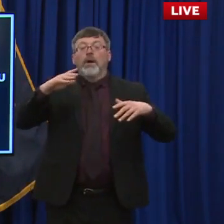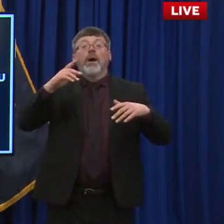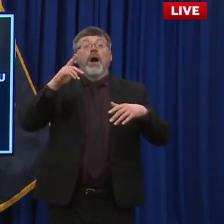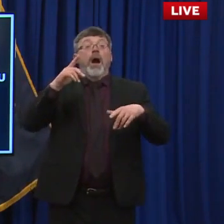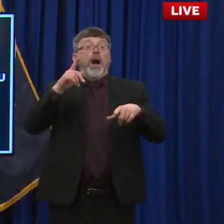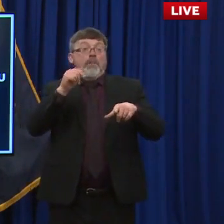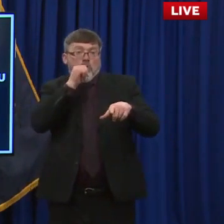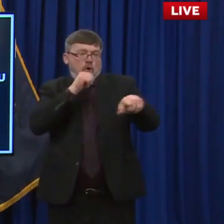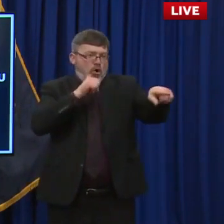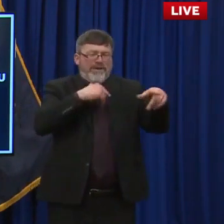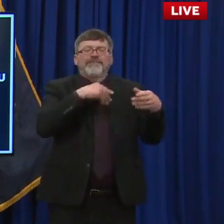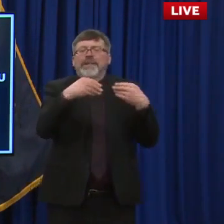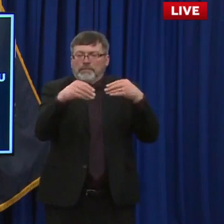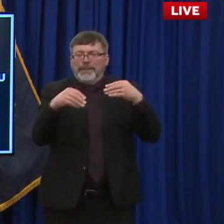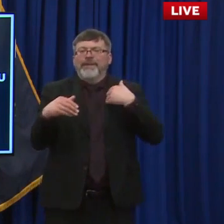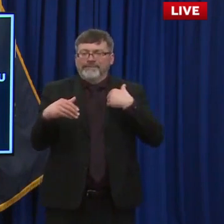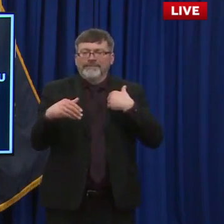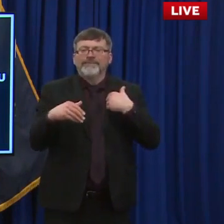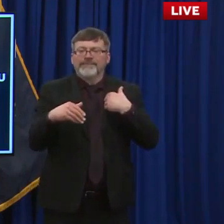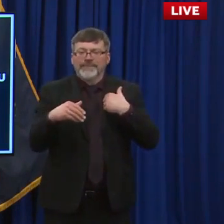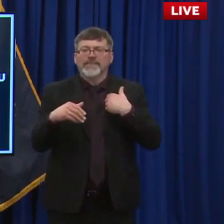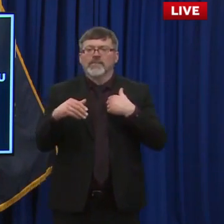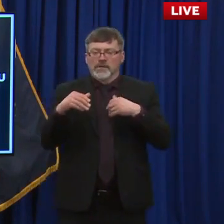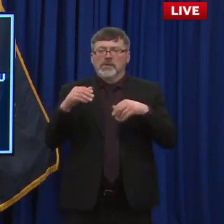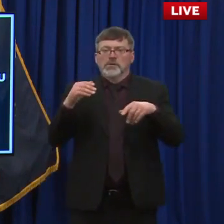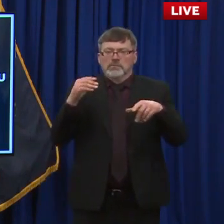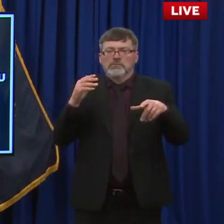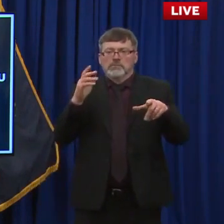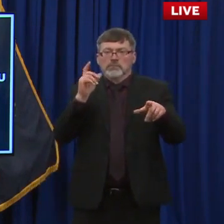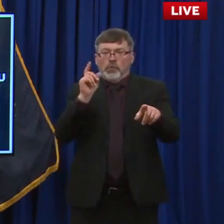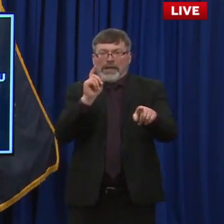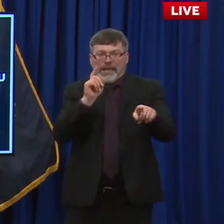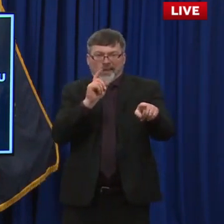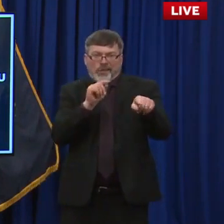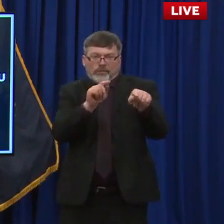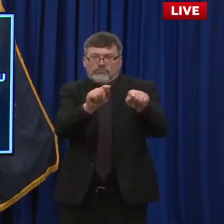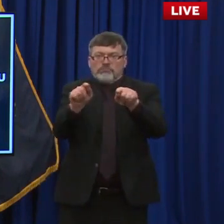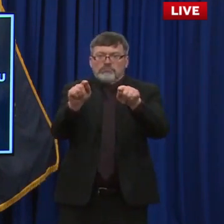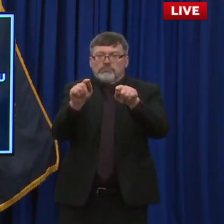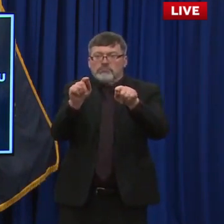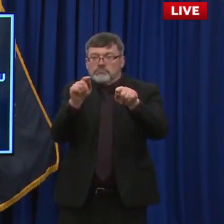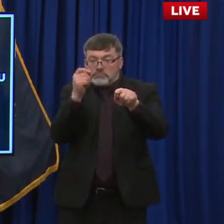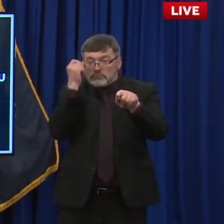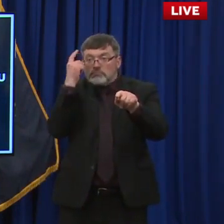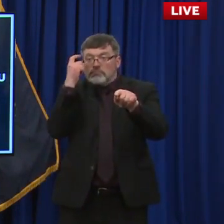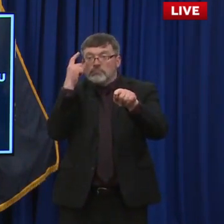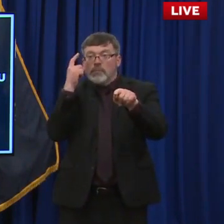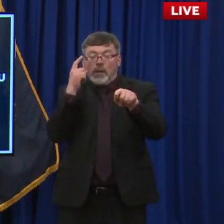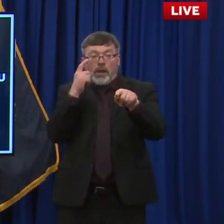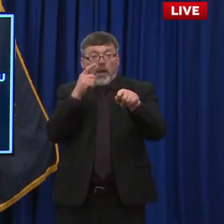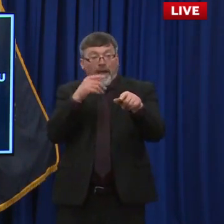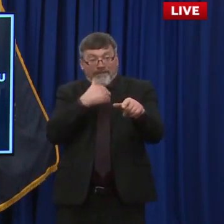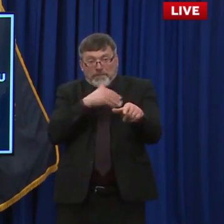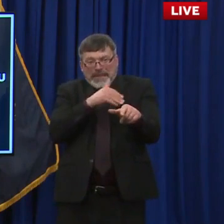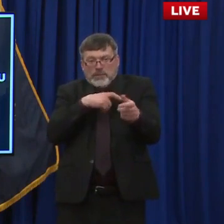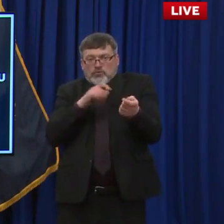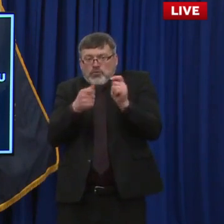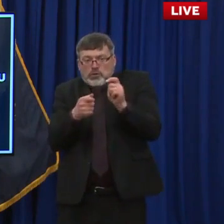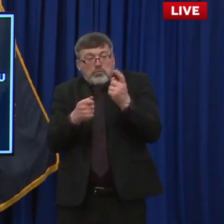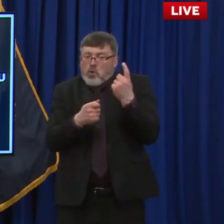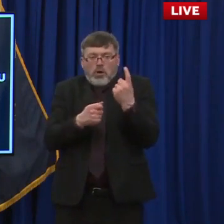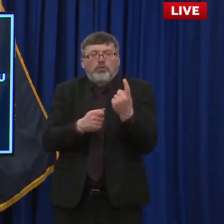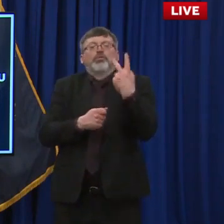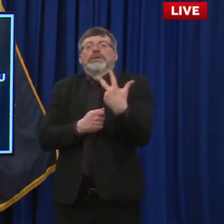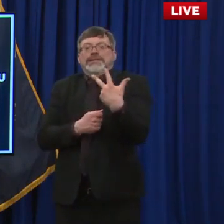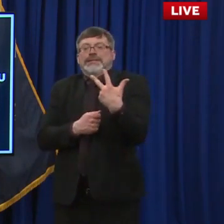And then on top of that, we provided some flexibilities to have, I believe, up to, you know, small three-person bands and, you know, making sure that there's a safe distance between the